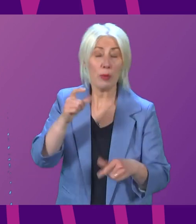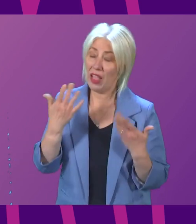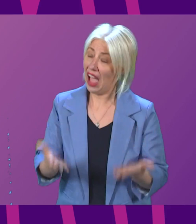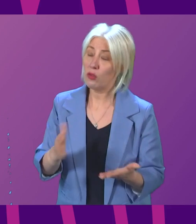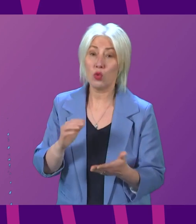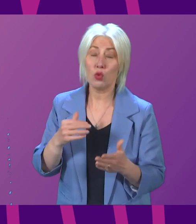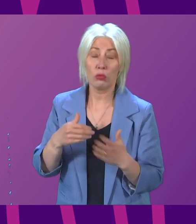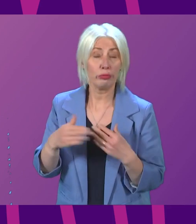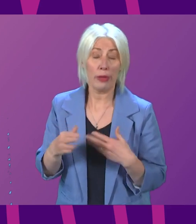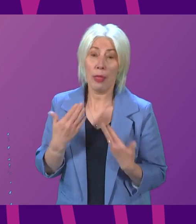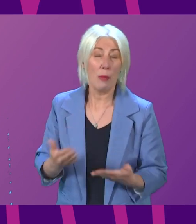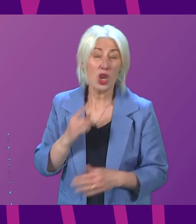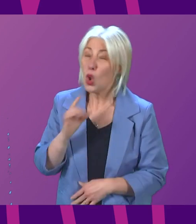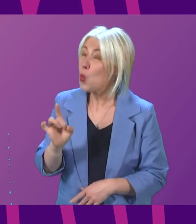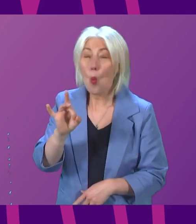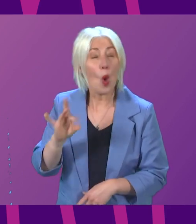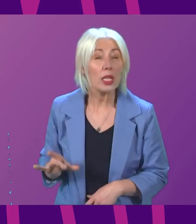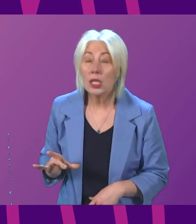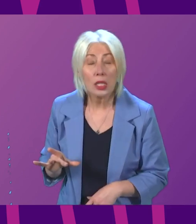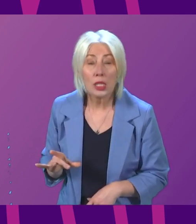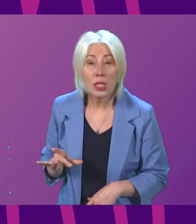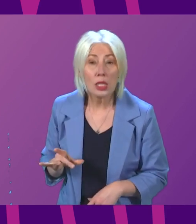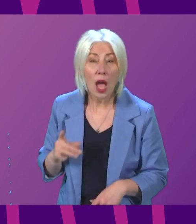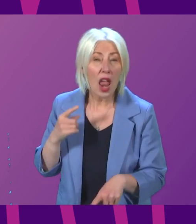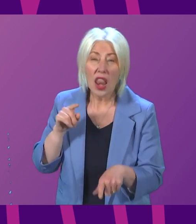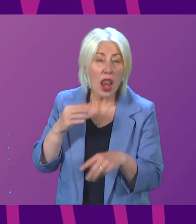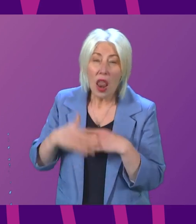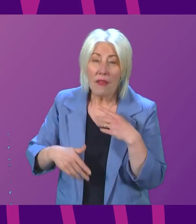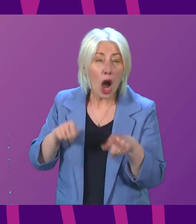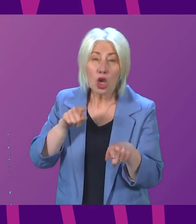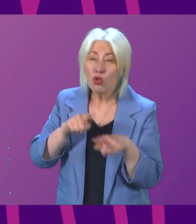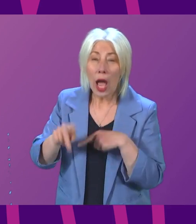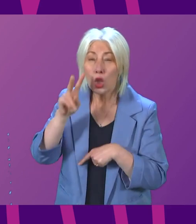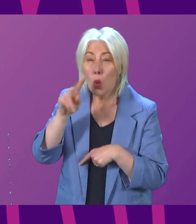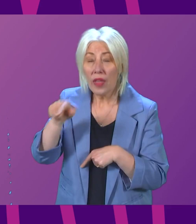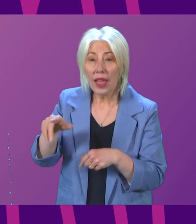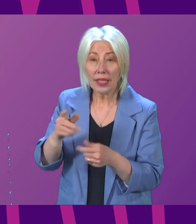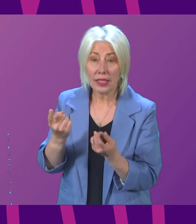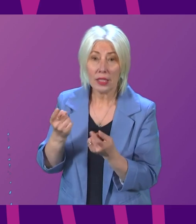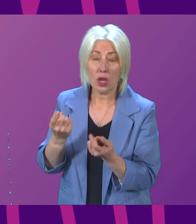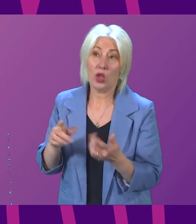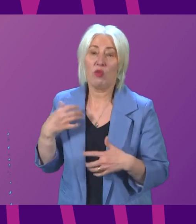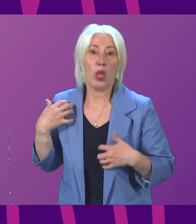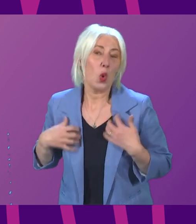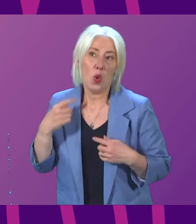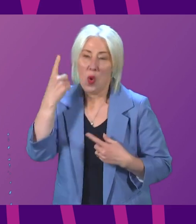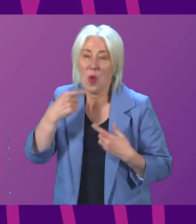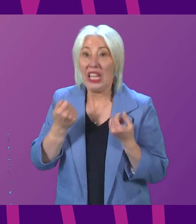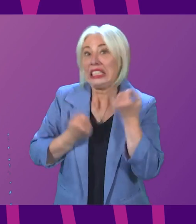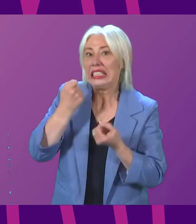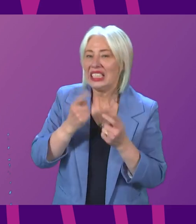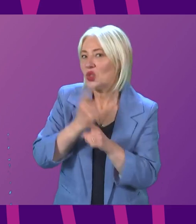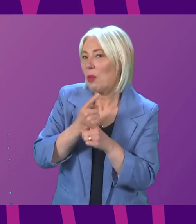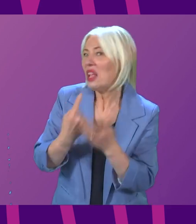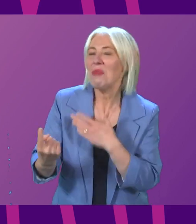Never once even attempted to address that issue. She gets very excited, very animated, speaking about